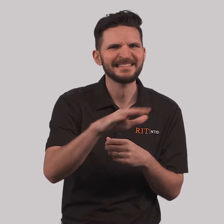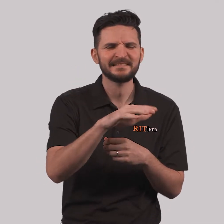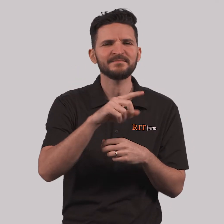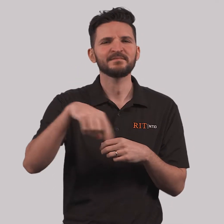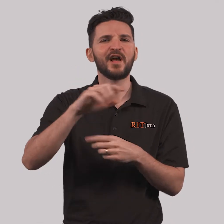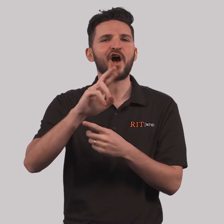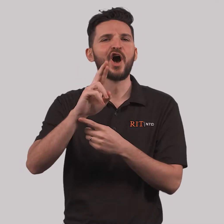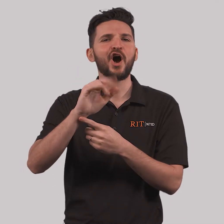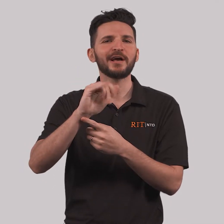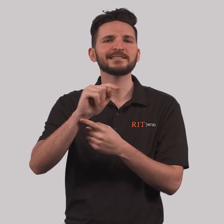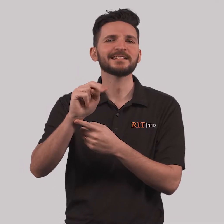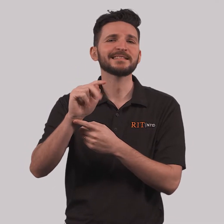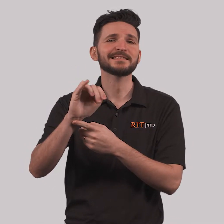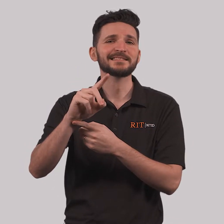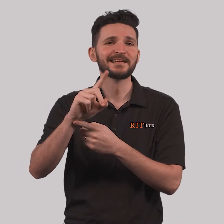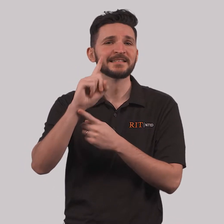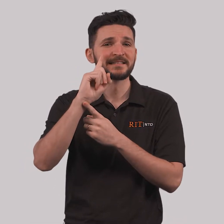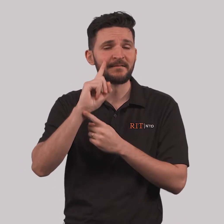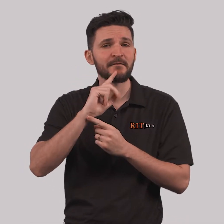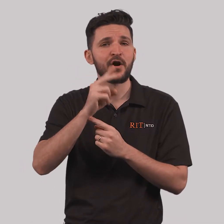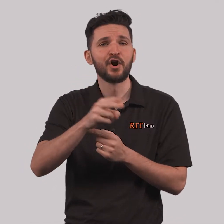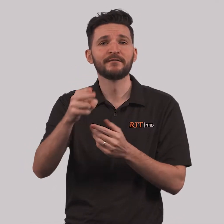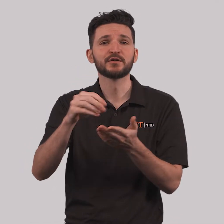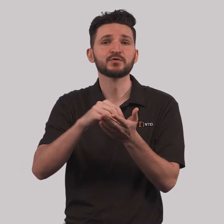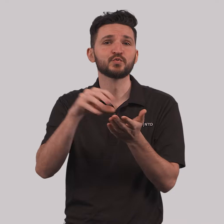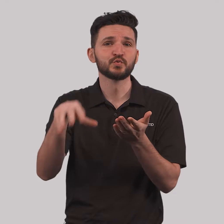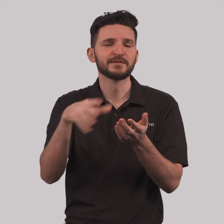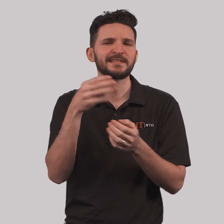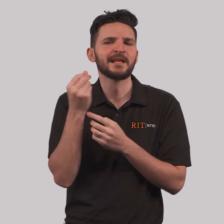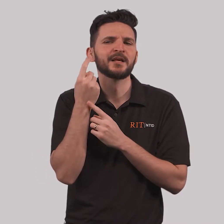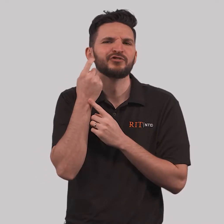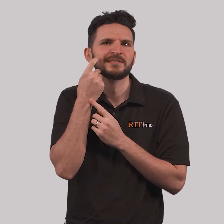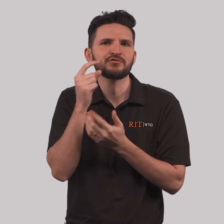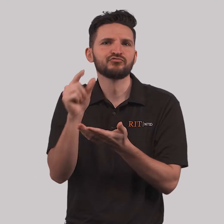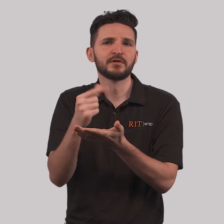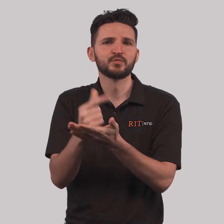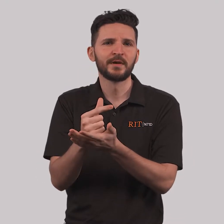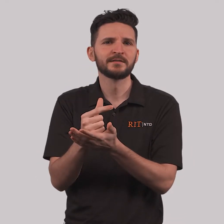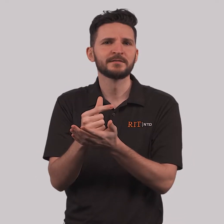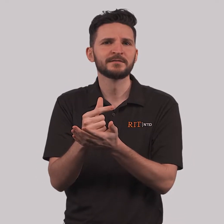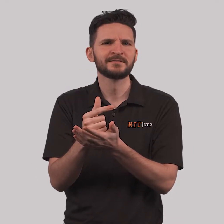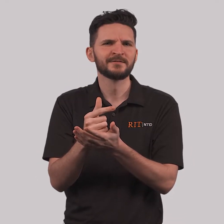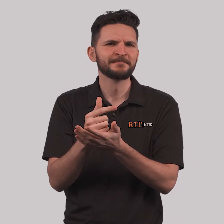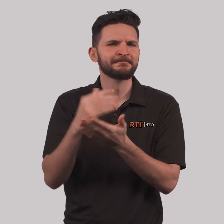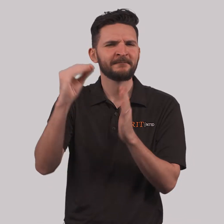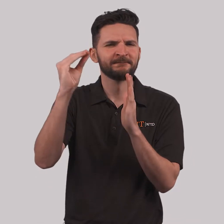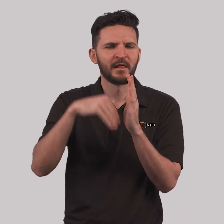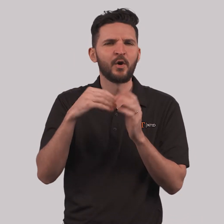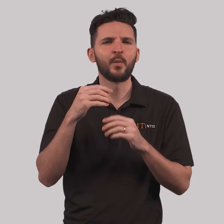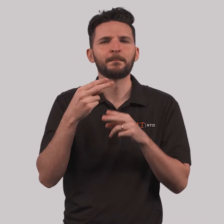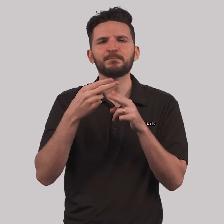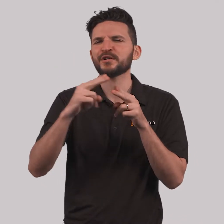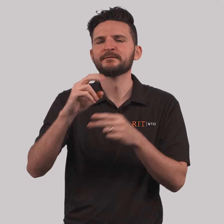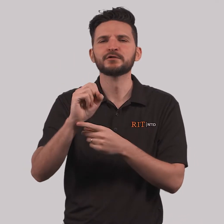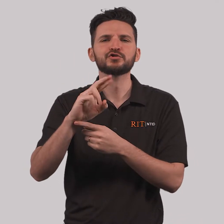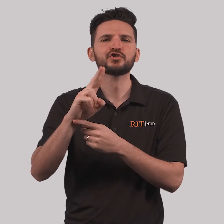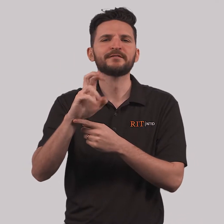The State Department would like current RIT, NTID deaf and hard-of-hearing students and recent graduates